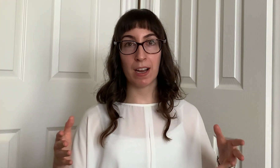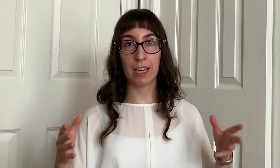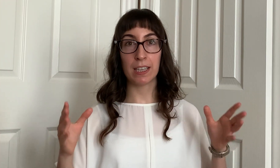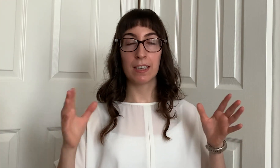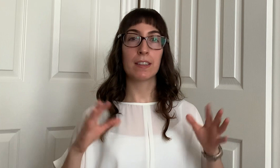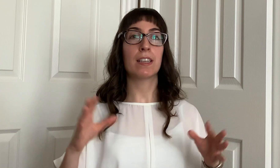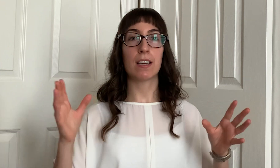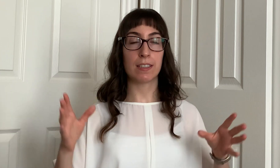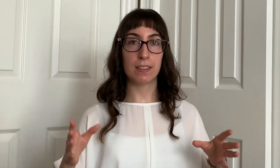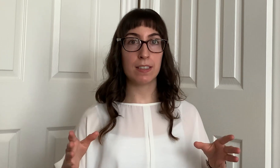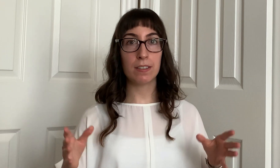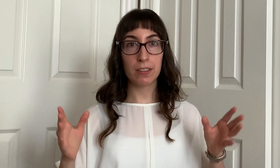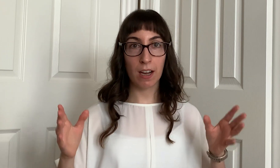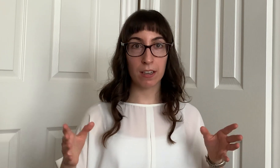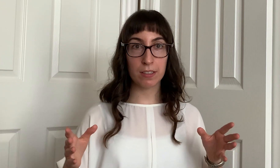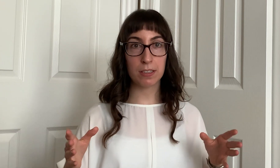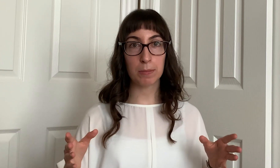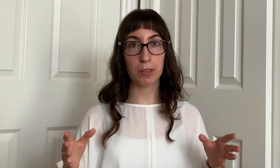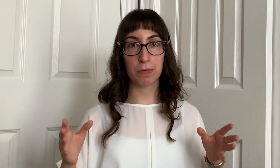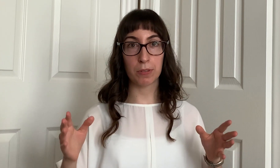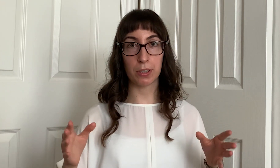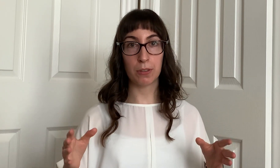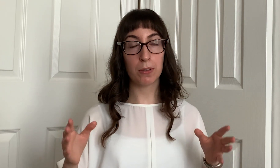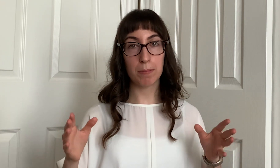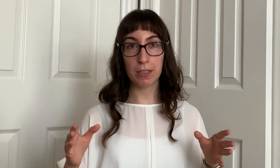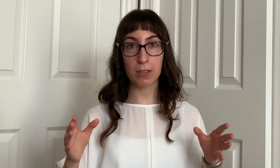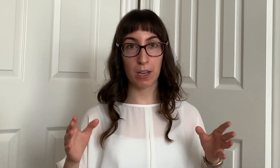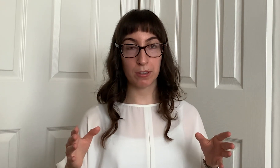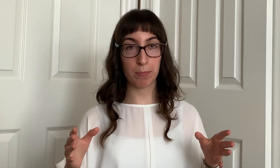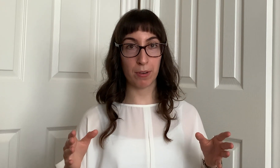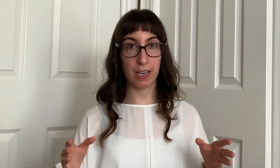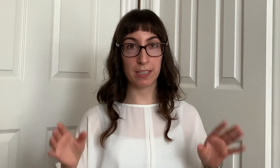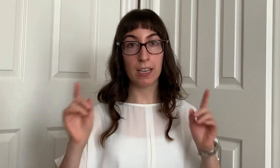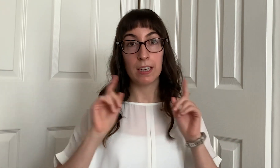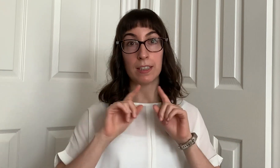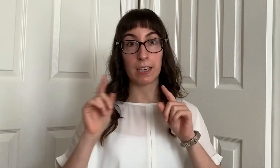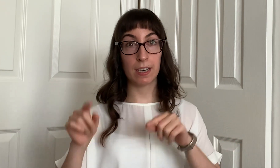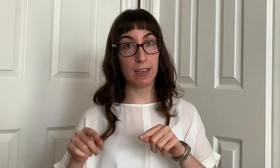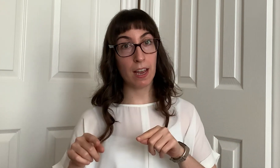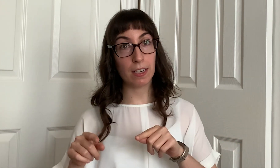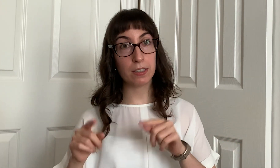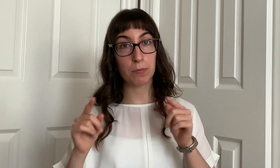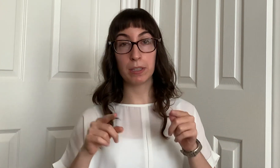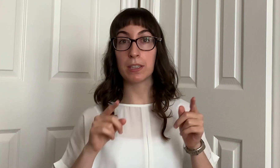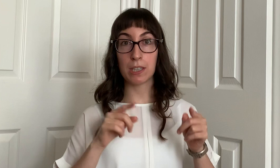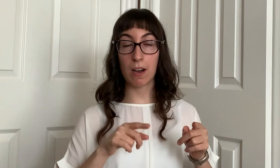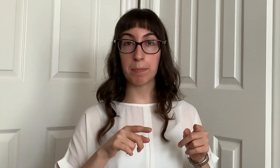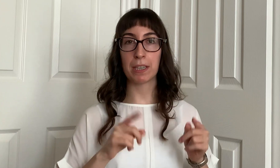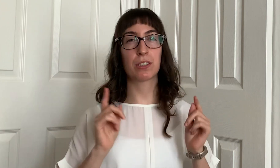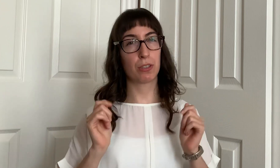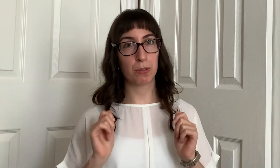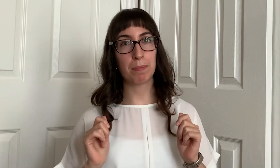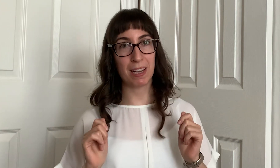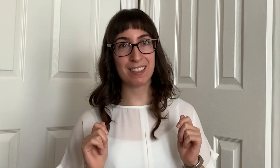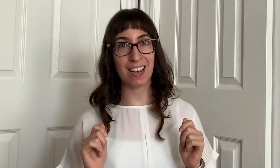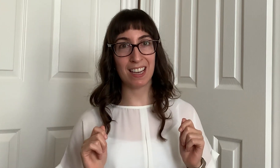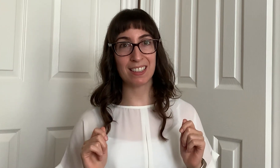the ideal customer for your mental health brand that connects with the topics your best at